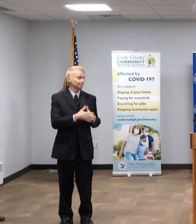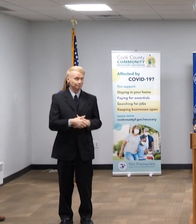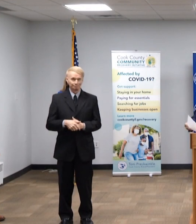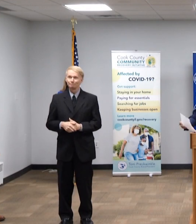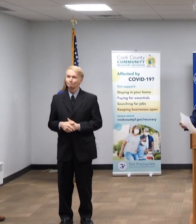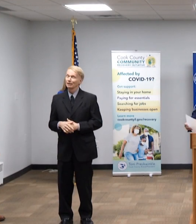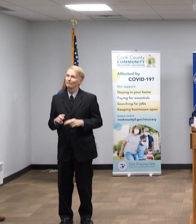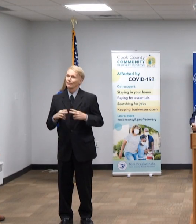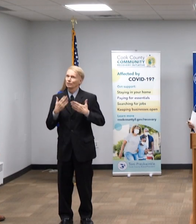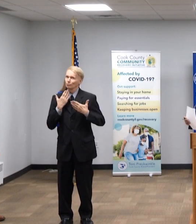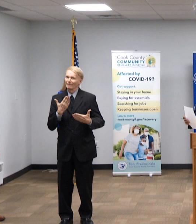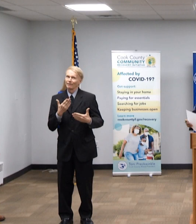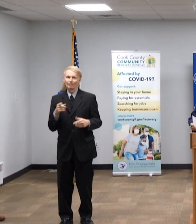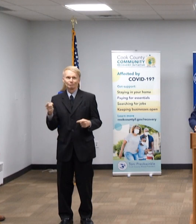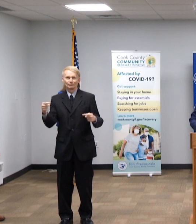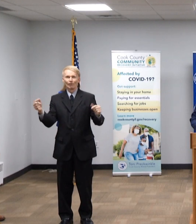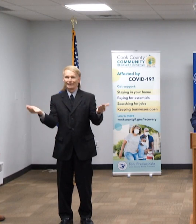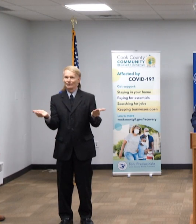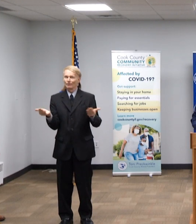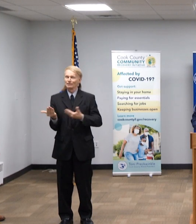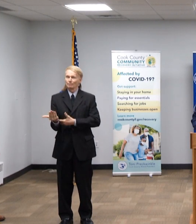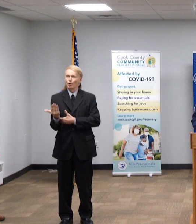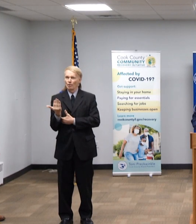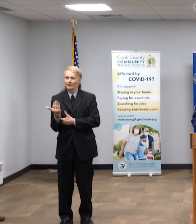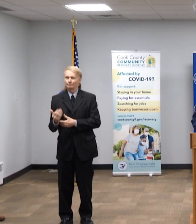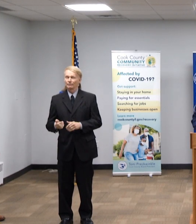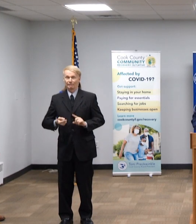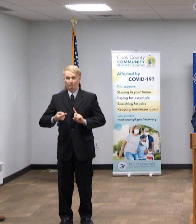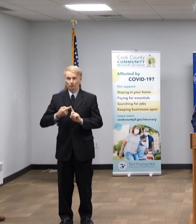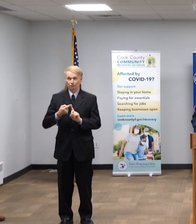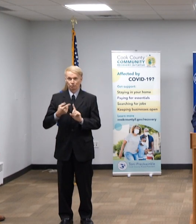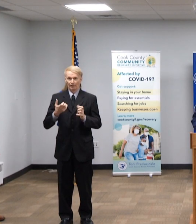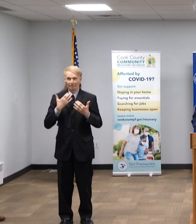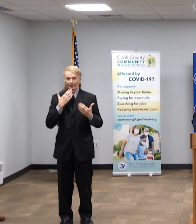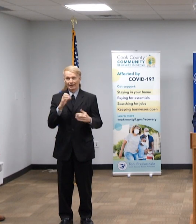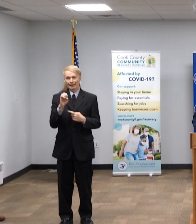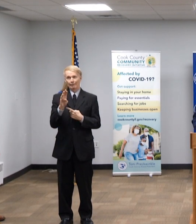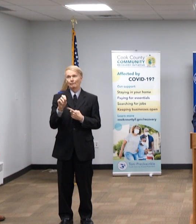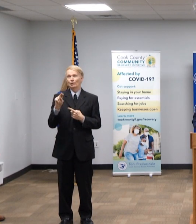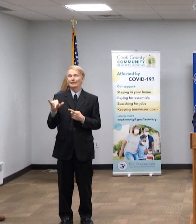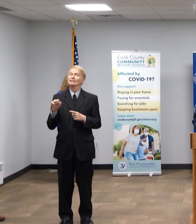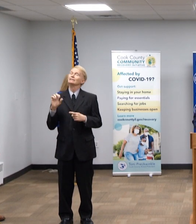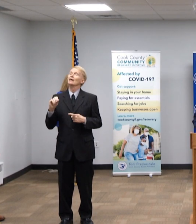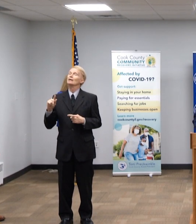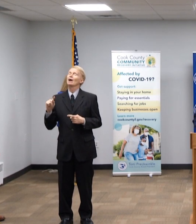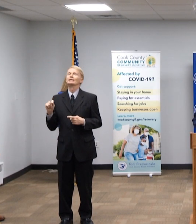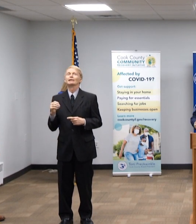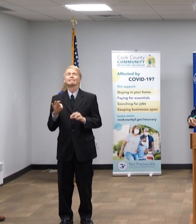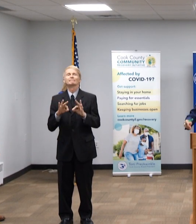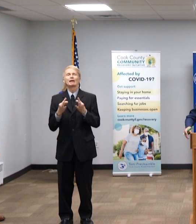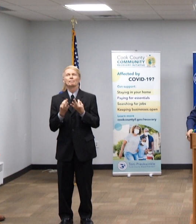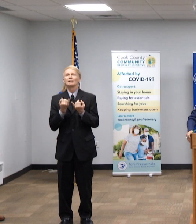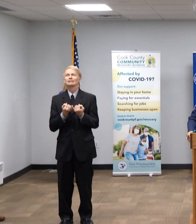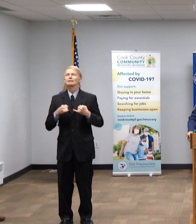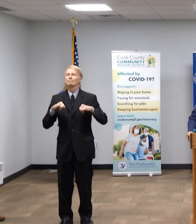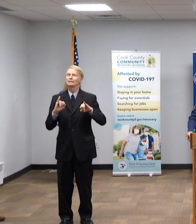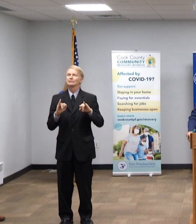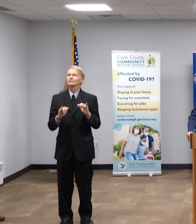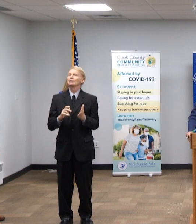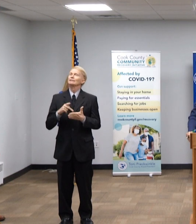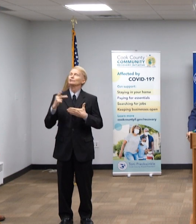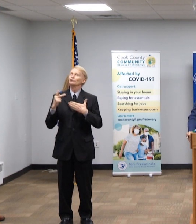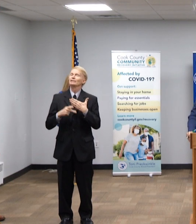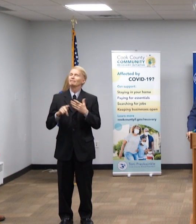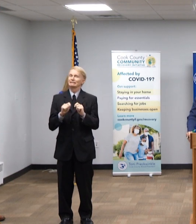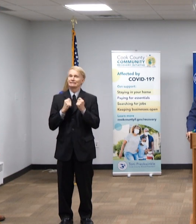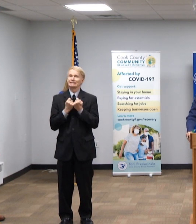I'm very grateful that you're all here this morning. First I'd like to thank Ebony Scott and the Family Independence Initiative team and staff for